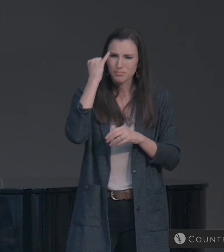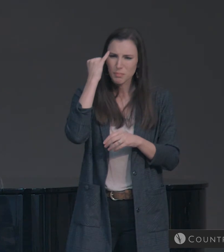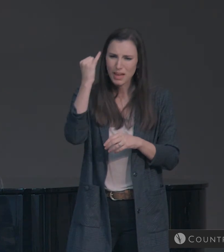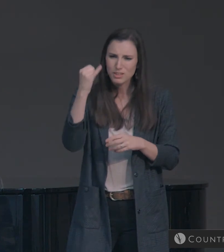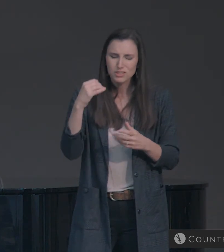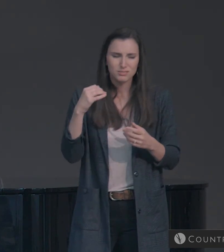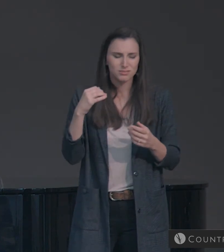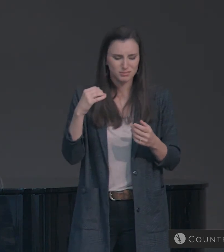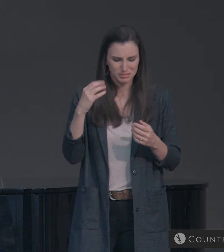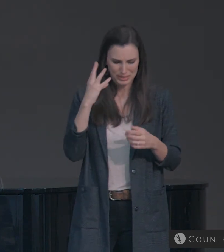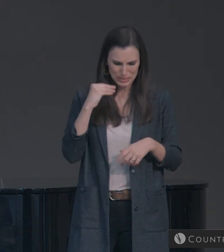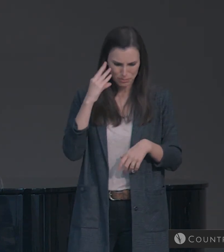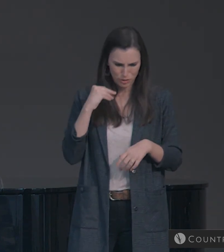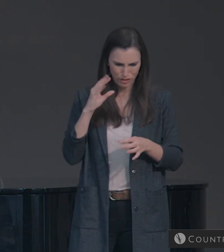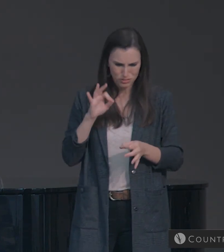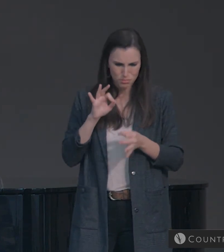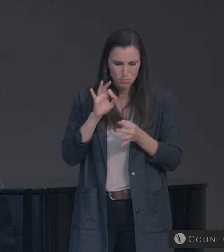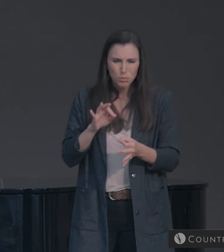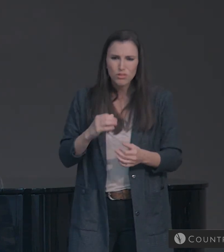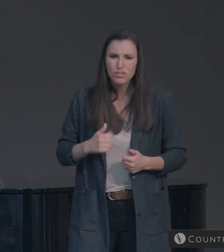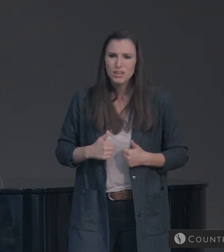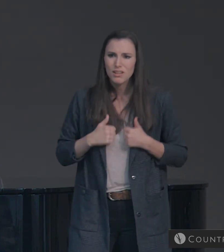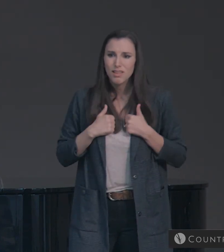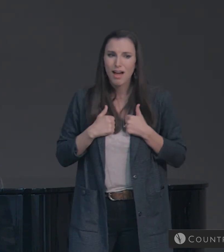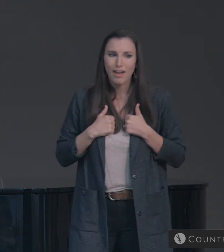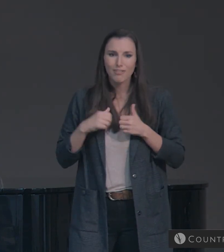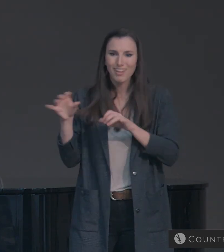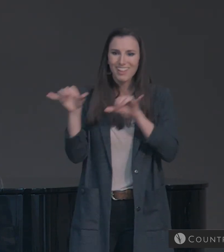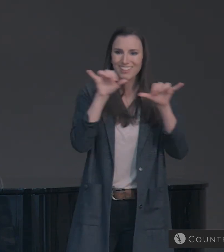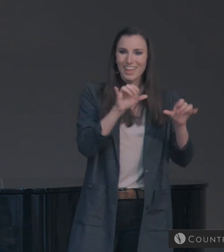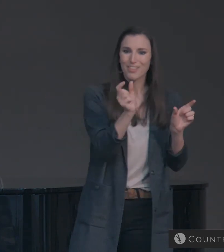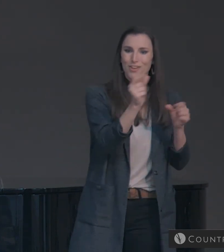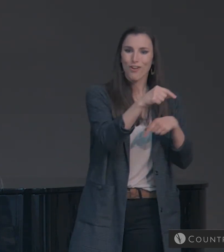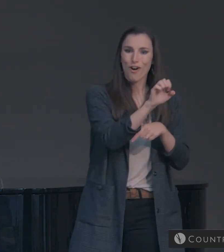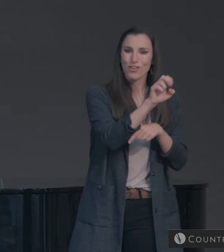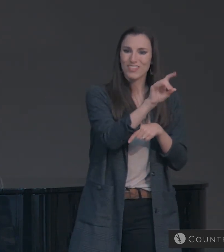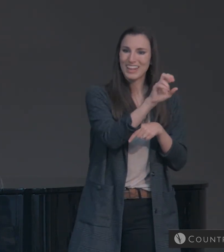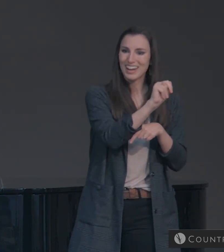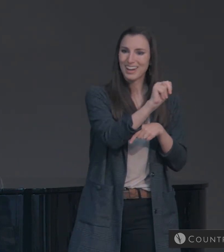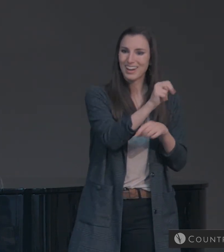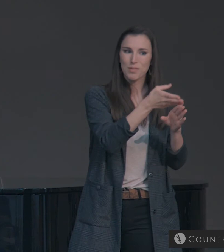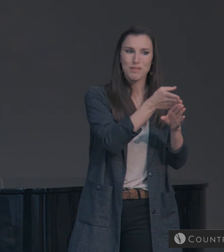that was in the garden before sin.